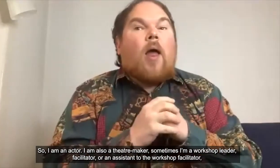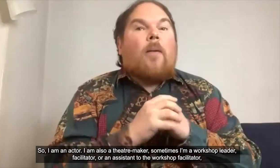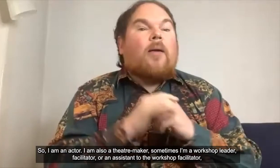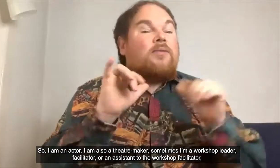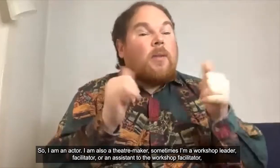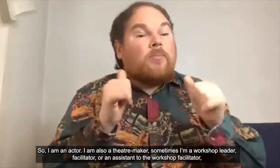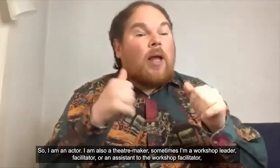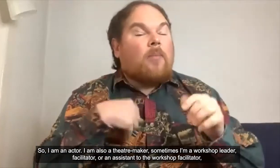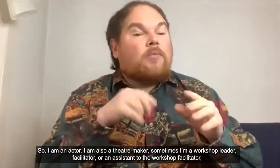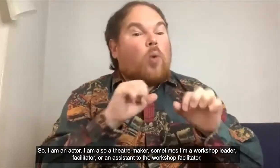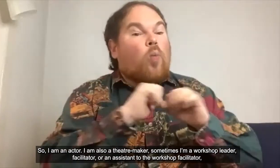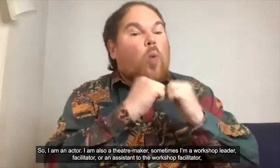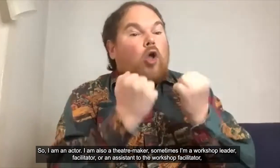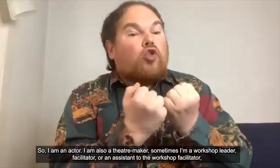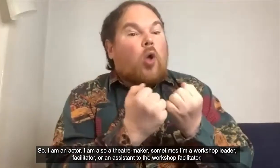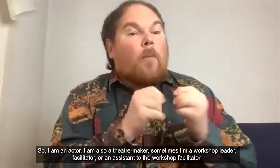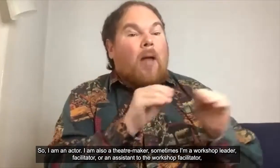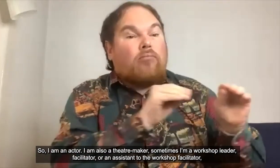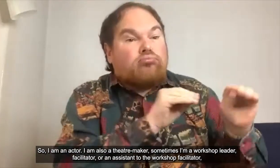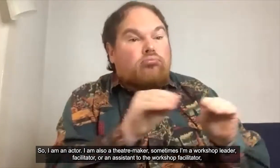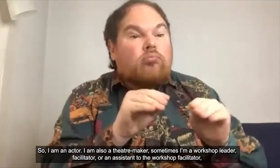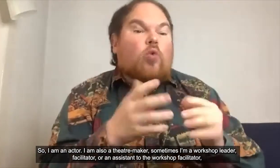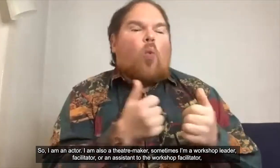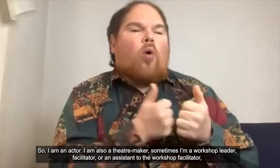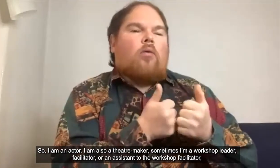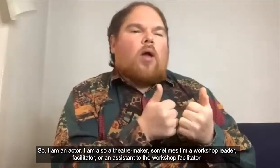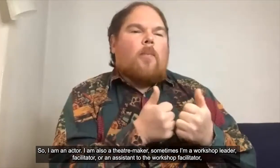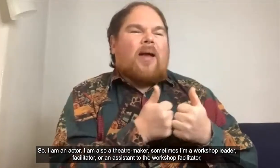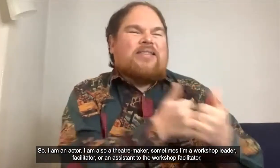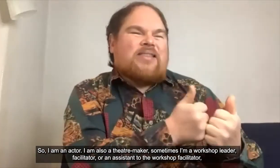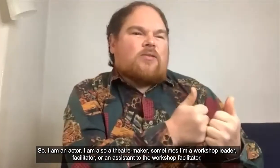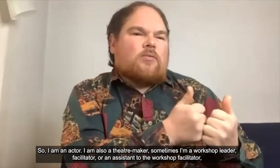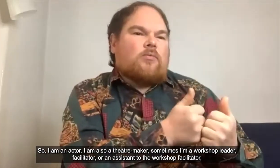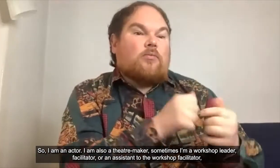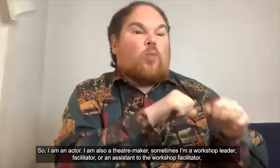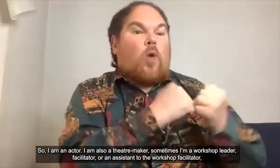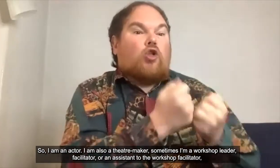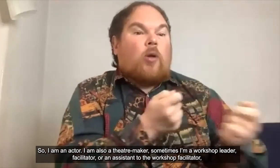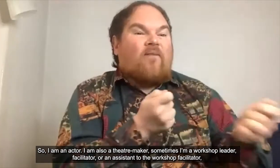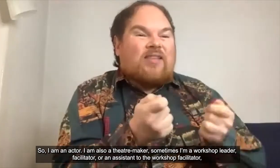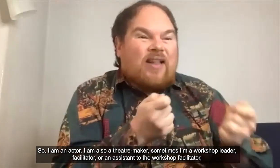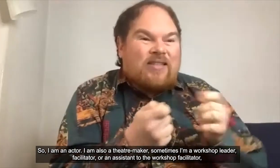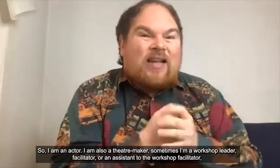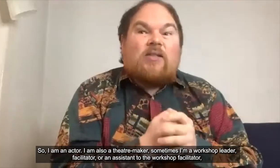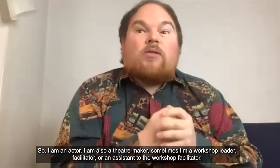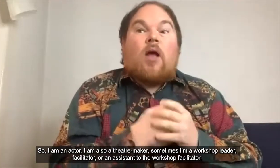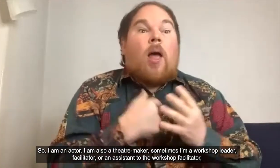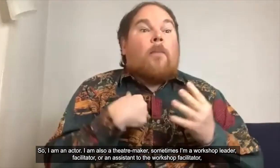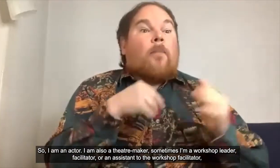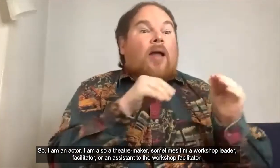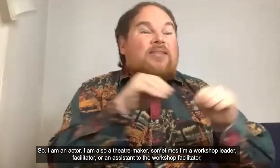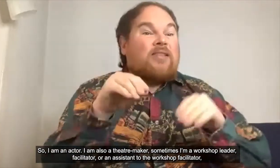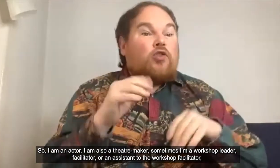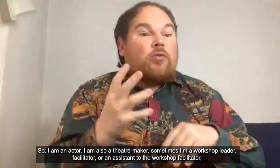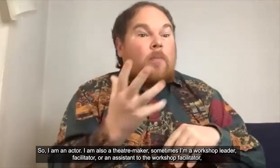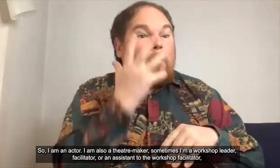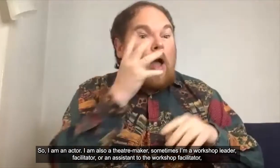also a theater maker sometimes I'm a workshop leader facilitator or an assistant to the workshop